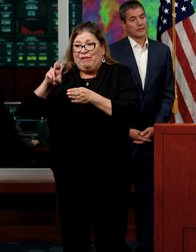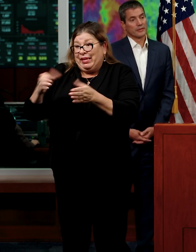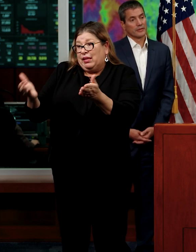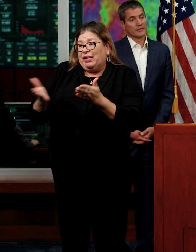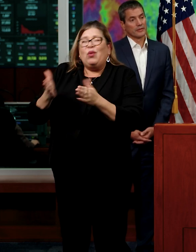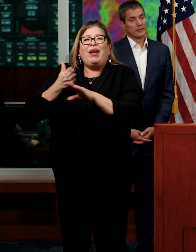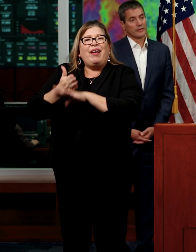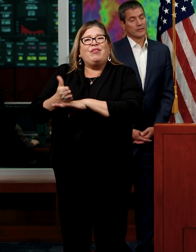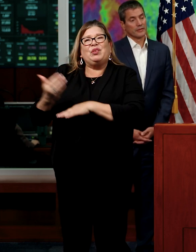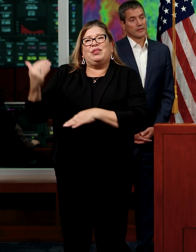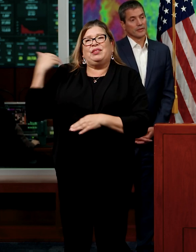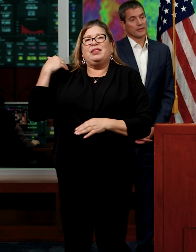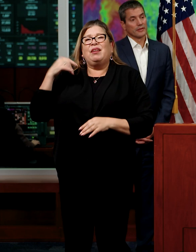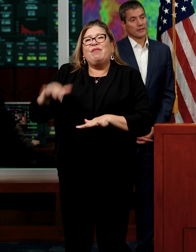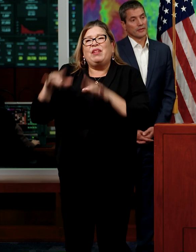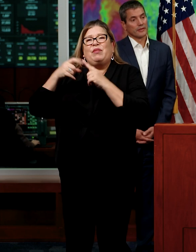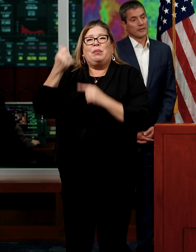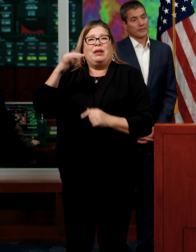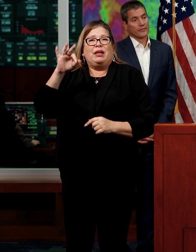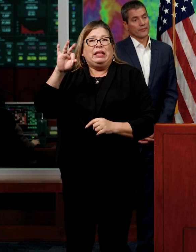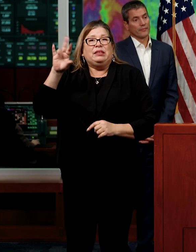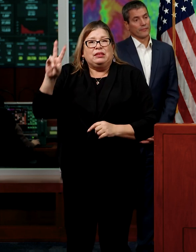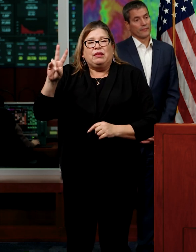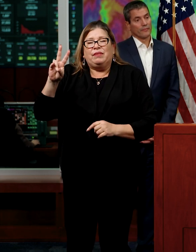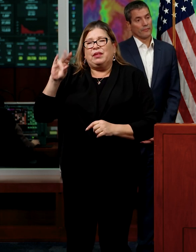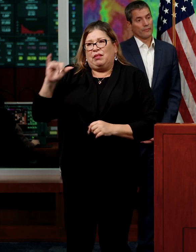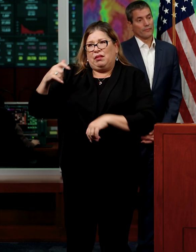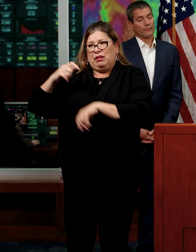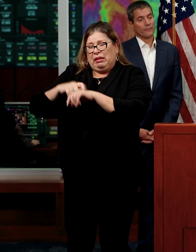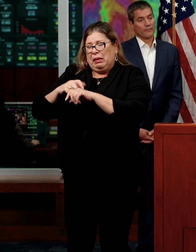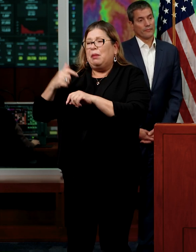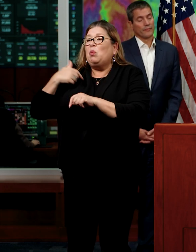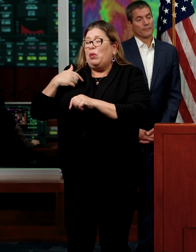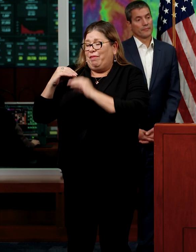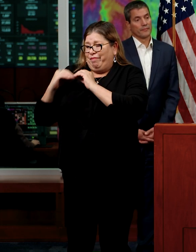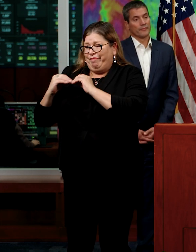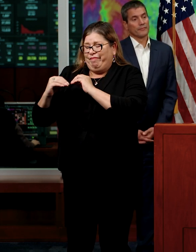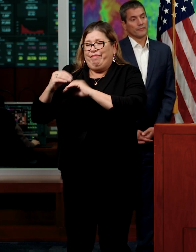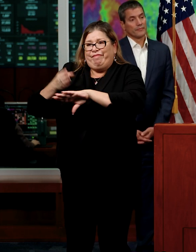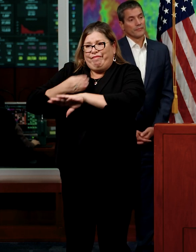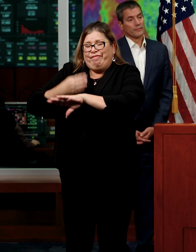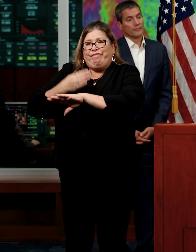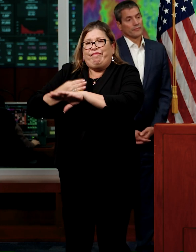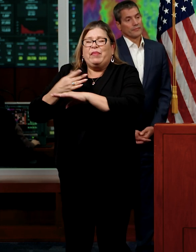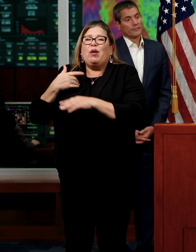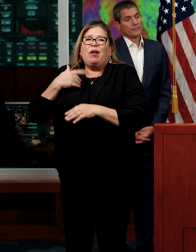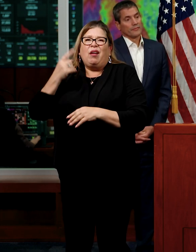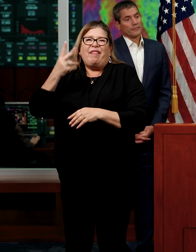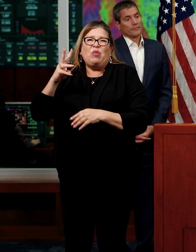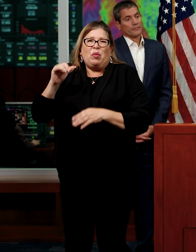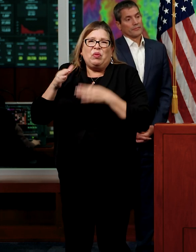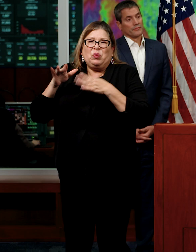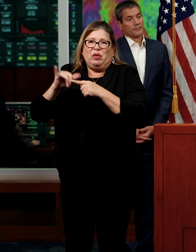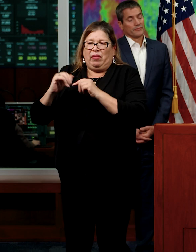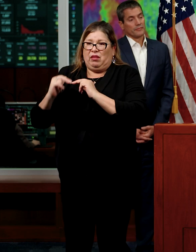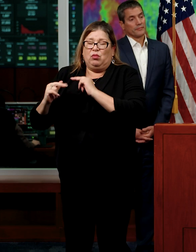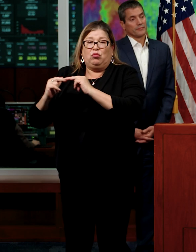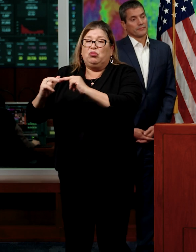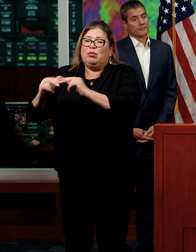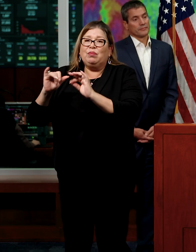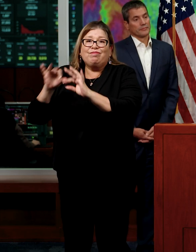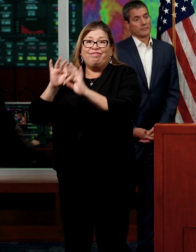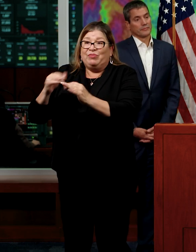flood in 1997. We're partway through construction there, which is terrific.